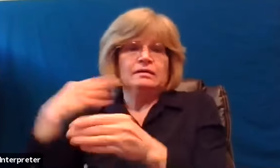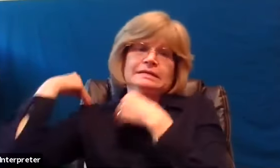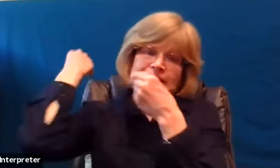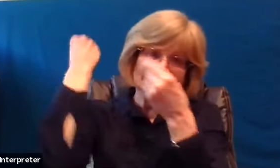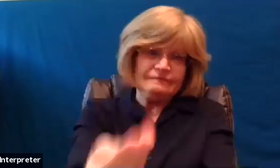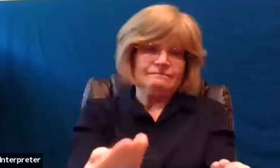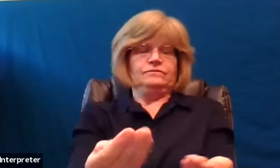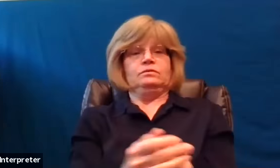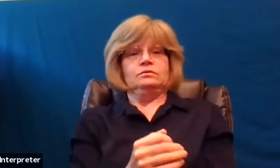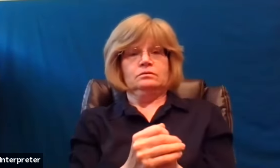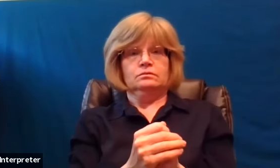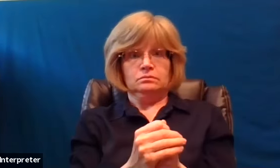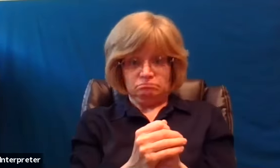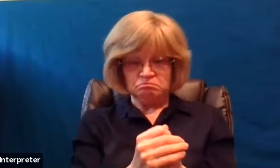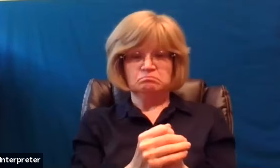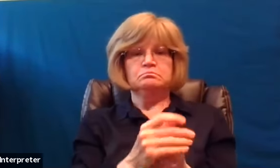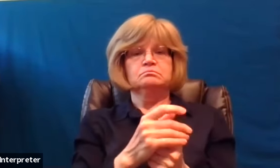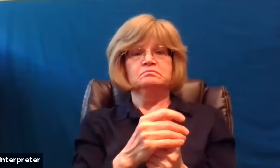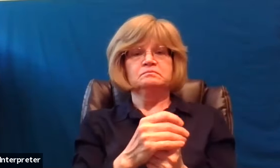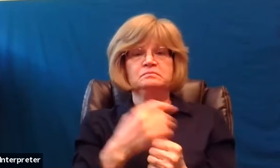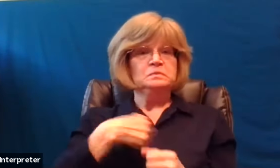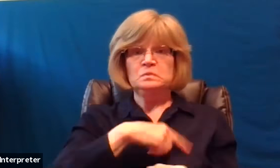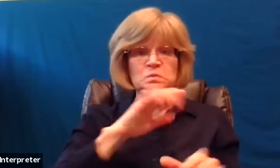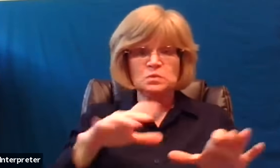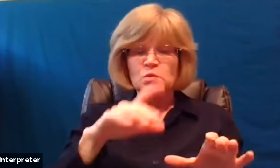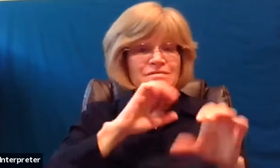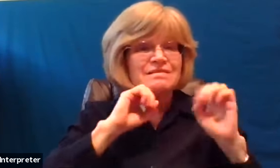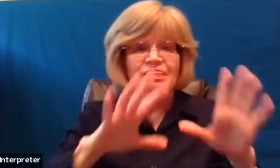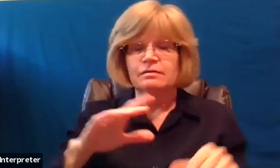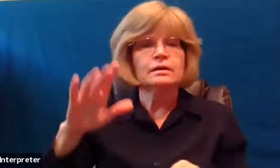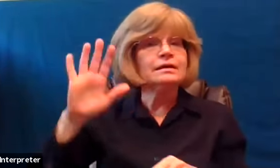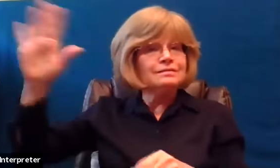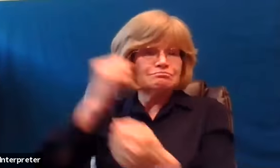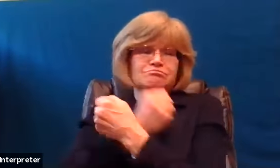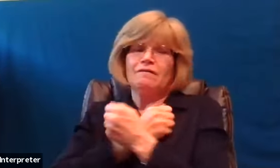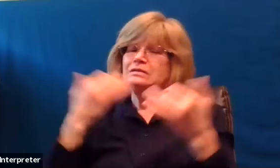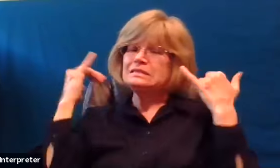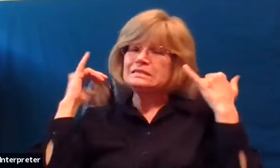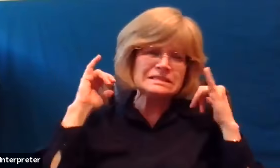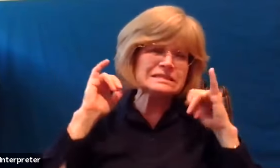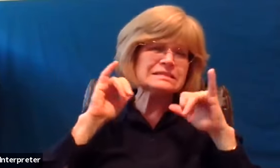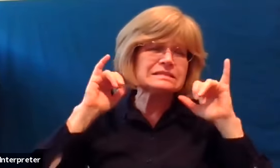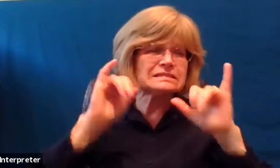do to earn it nothing changes god's love god loves us